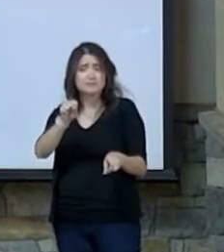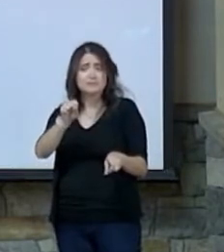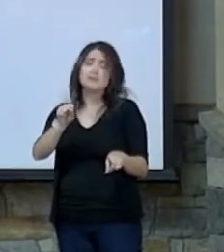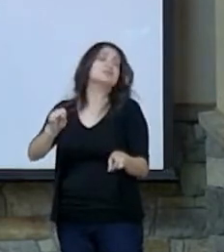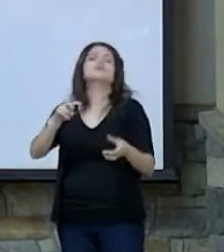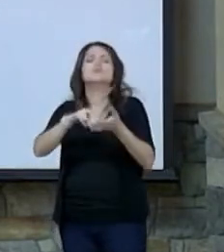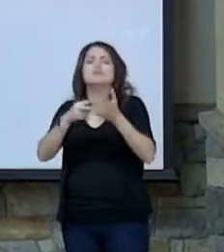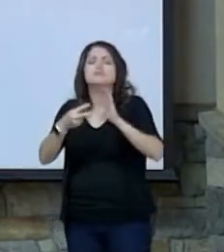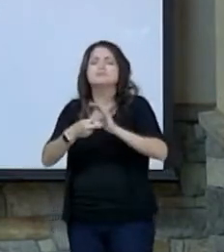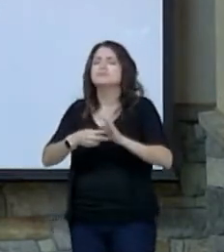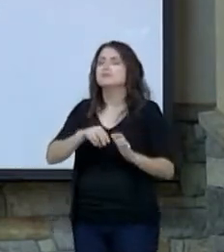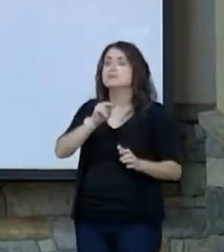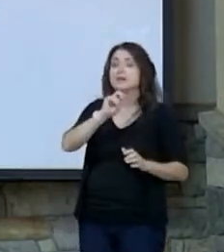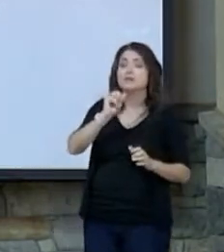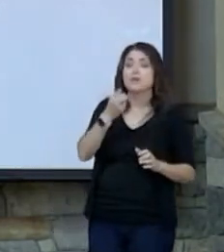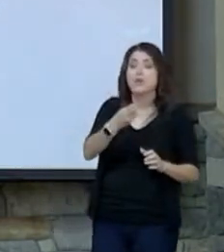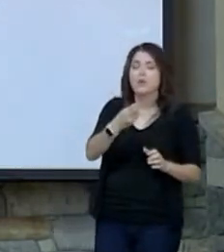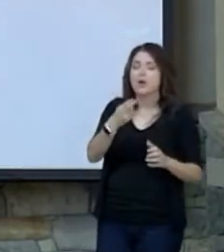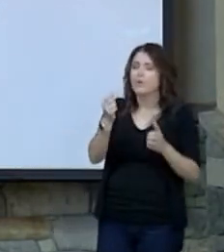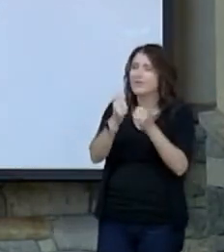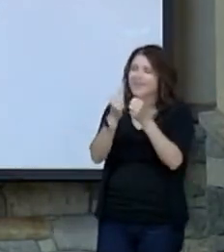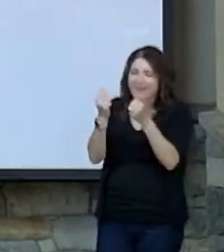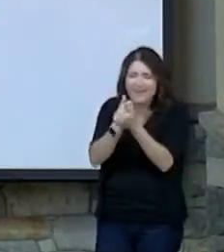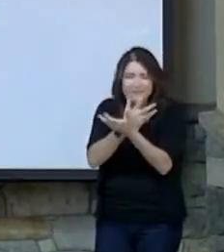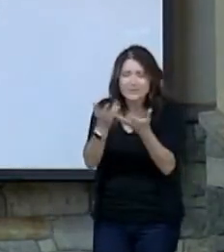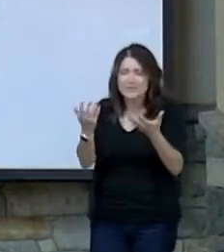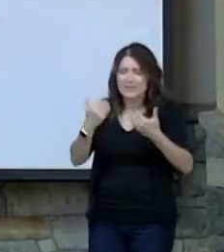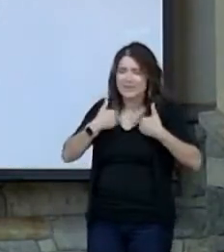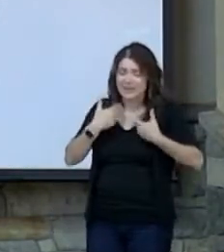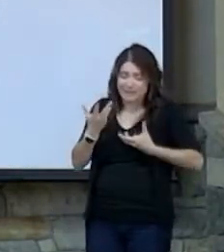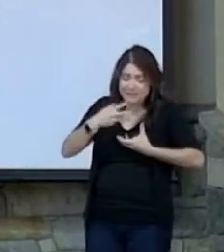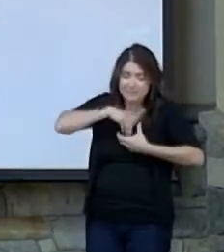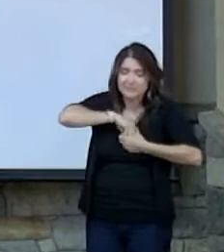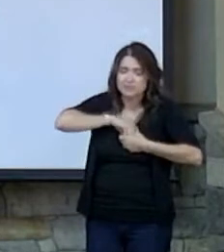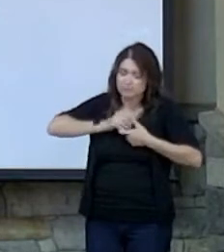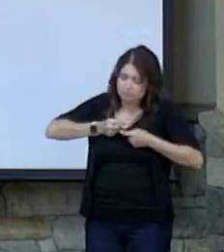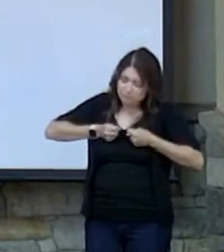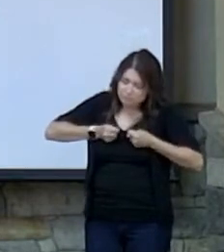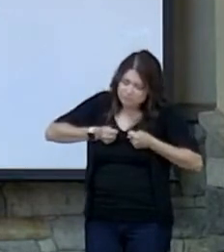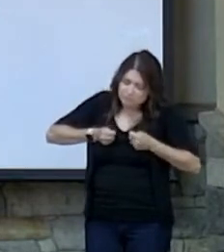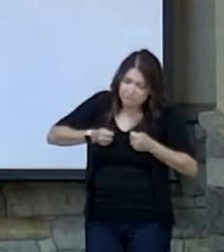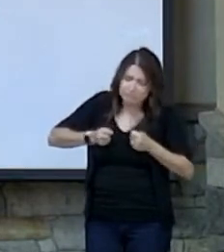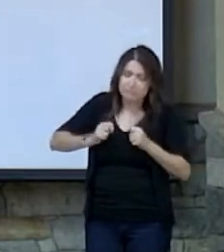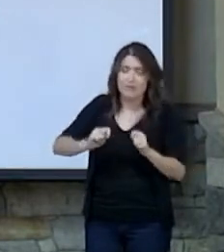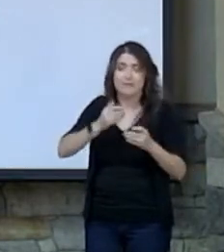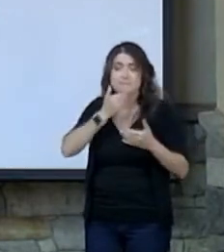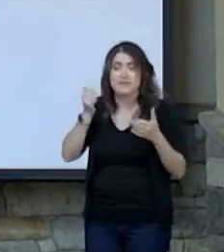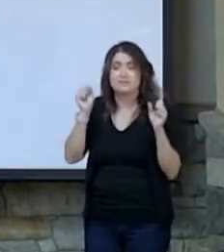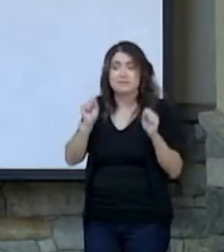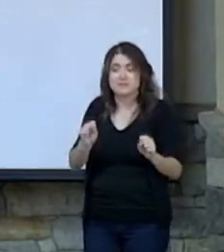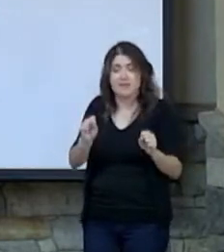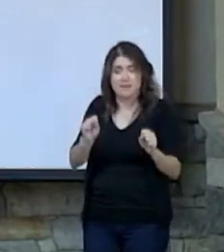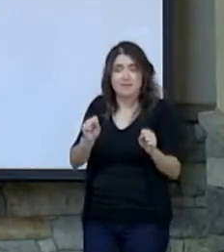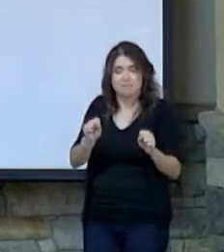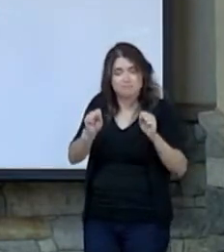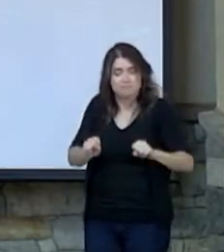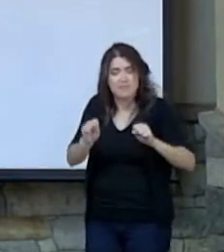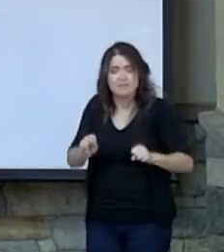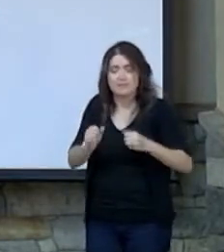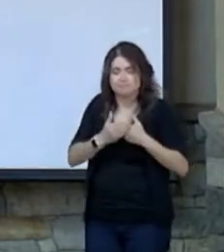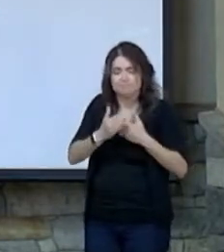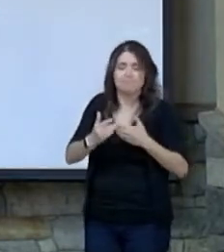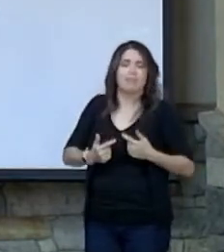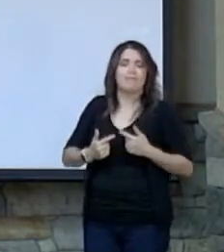It meant that Noah, with everything he had in him, tried as best as he could within his power to live